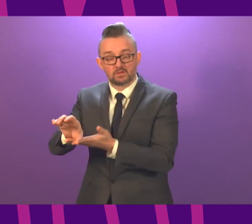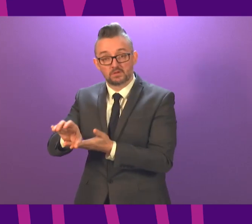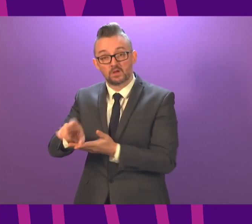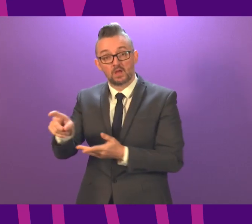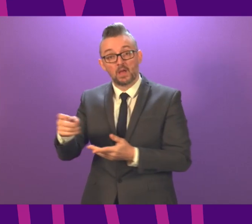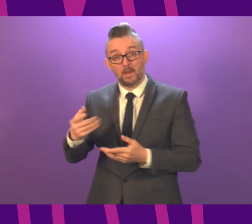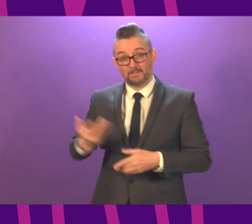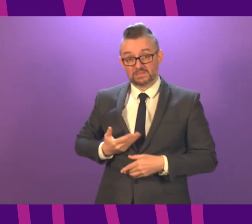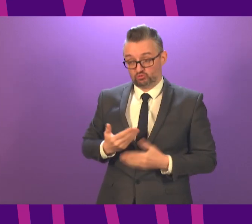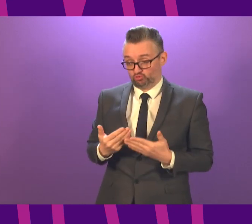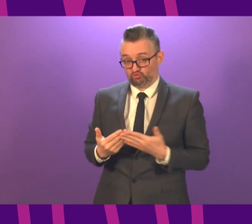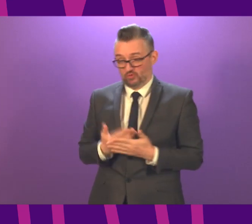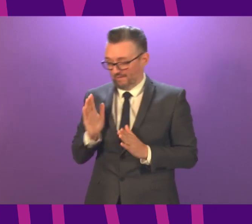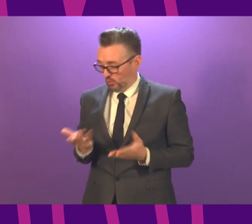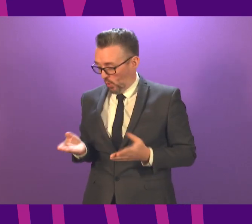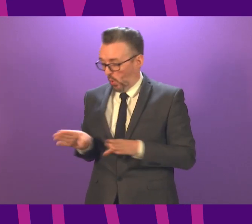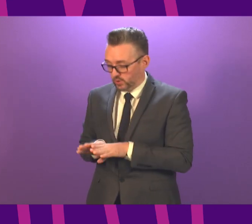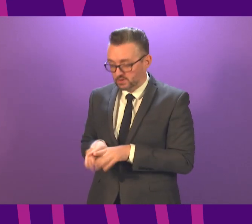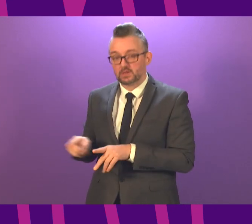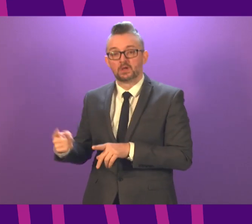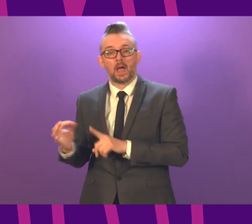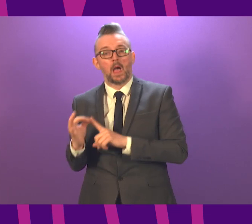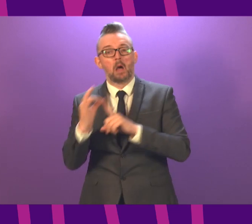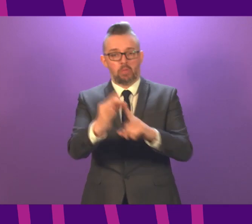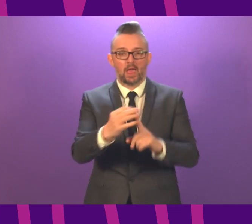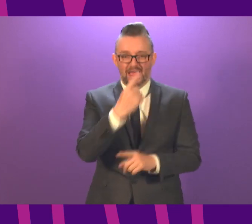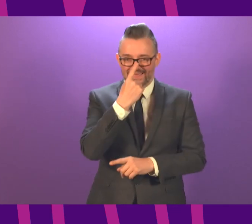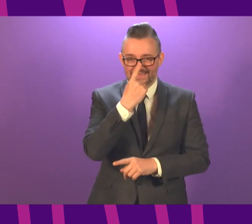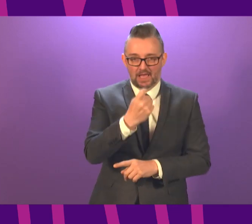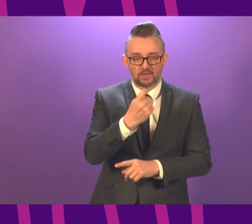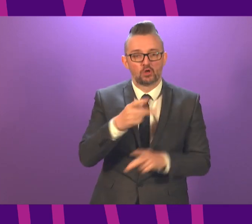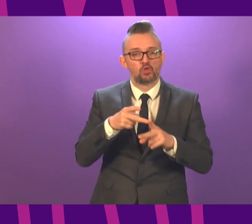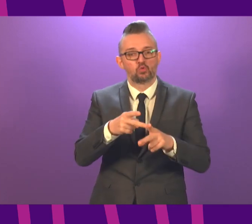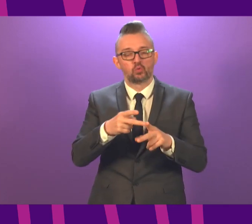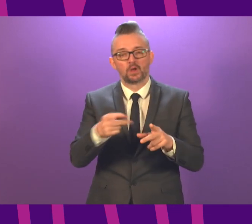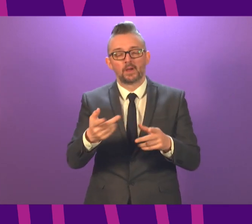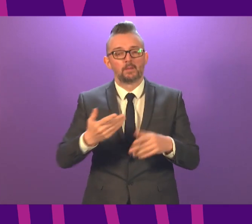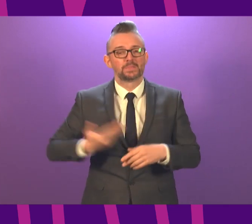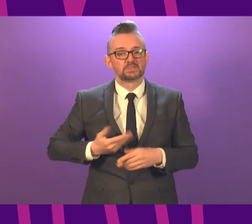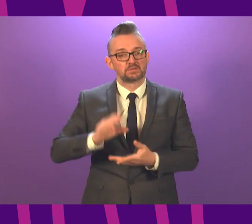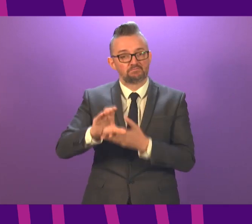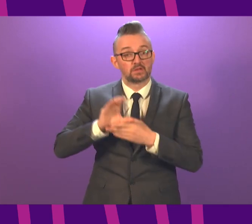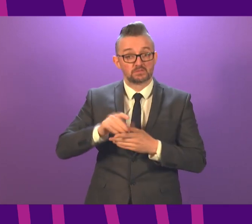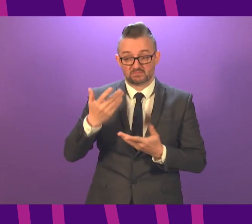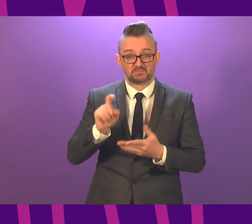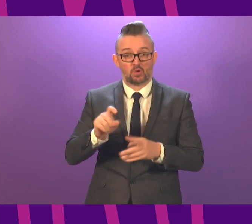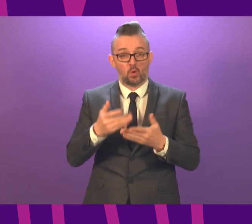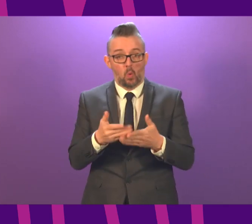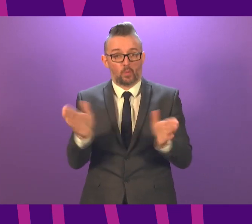businesses that are newly required to close will be able to apply for those. So the Strategic Framework Business Fund is open now. There